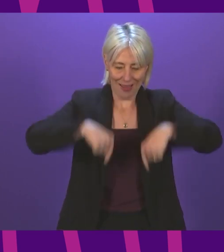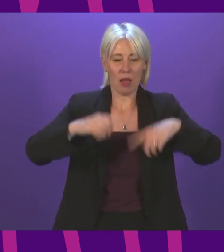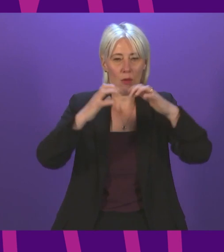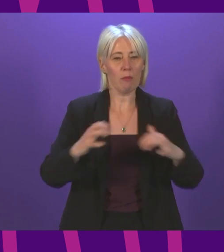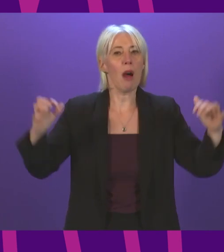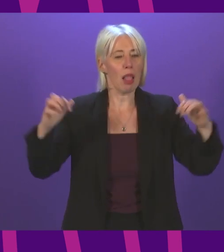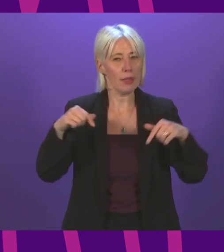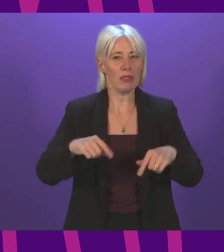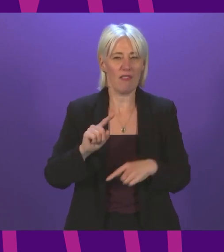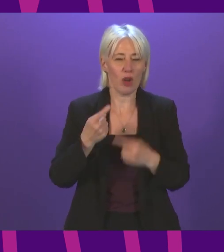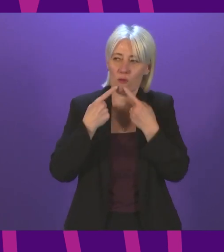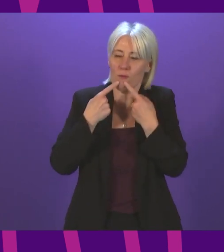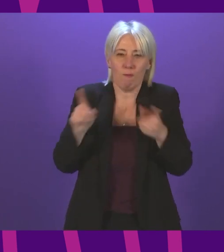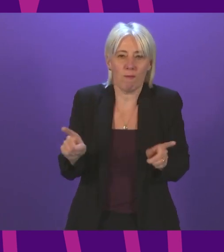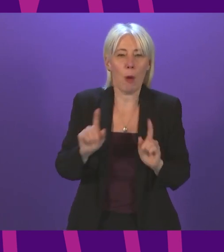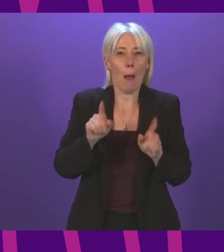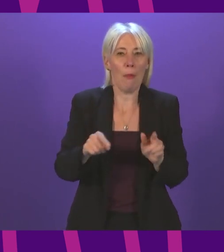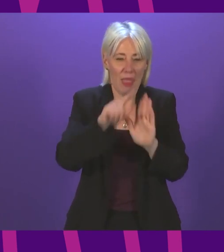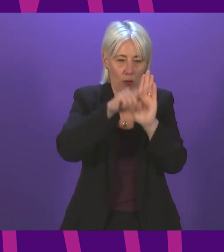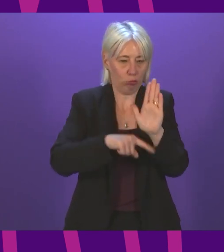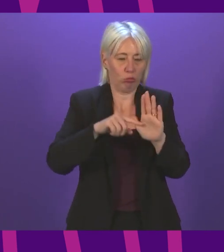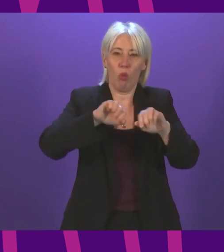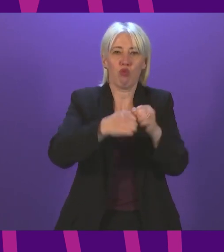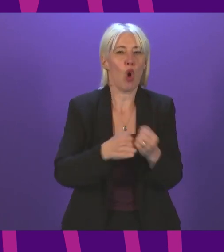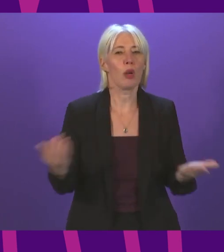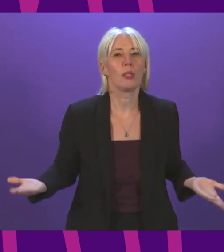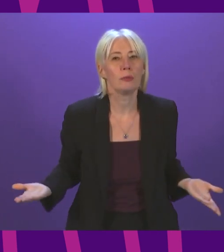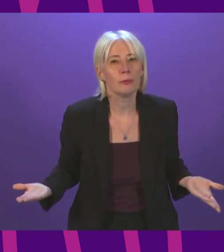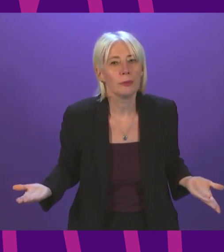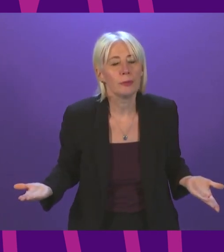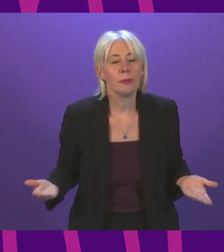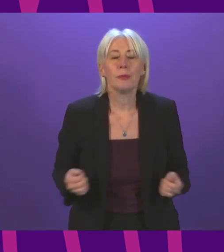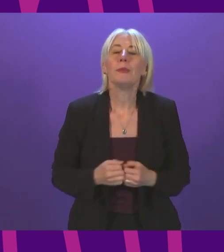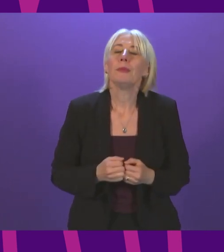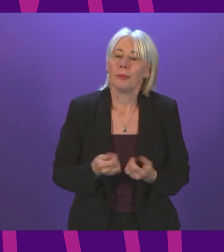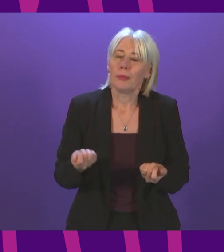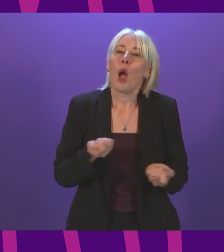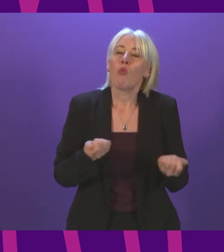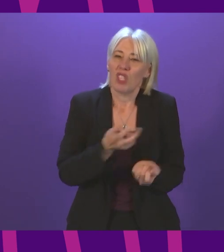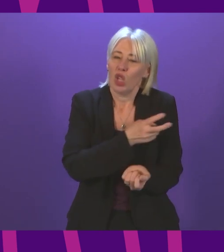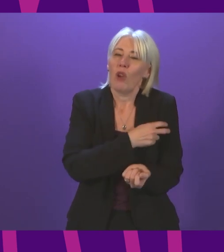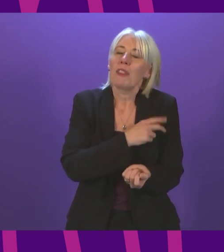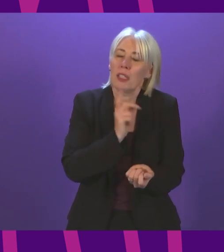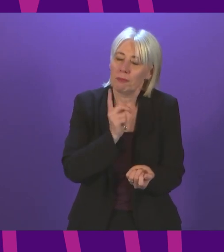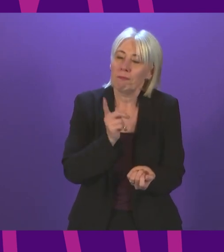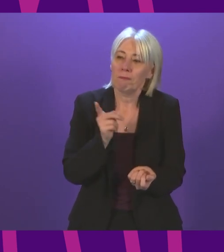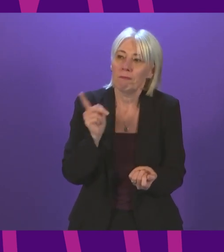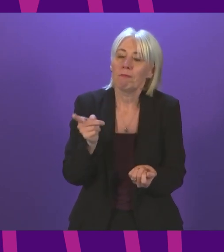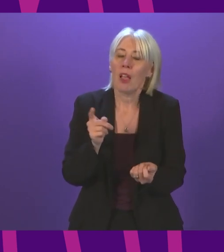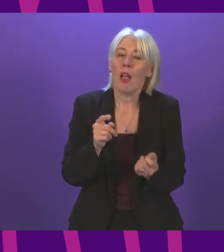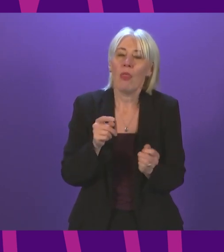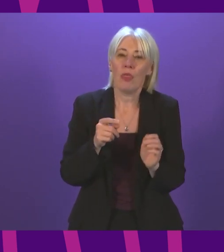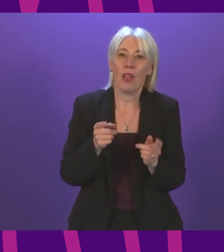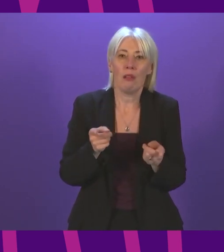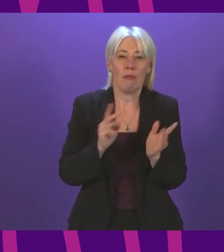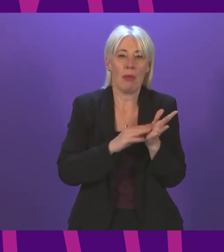It would appear that the code has been broken. Presidential officer, I appreciate that the matter of the ministerial code